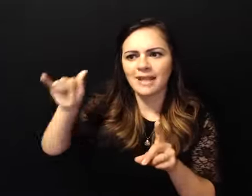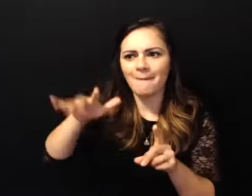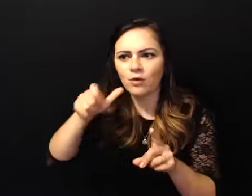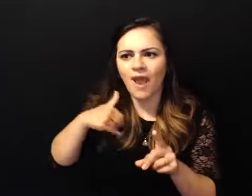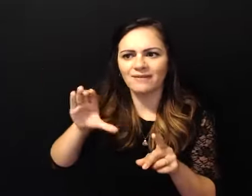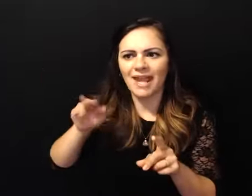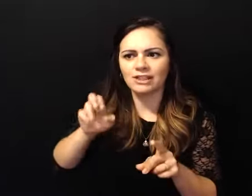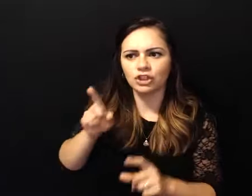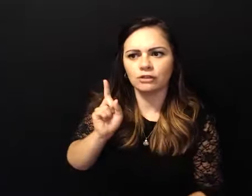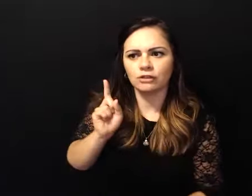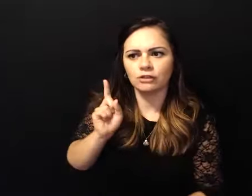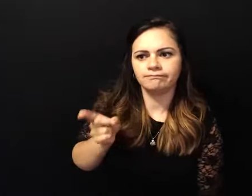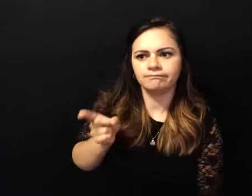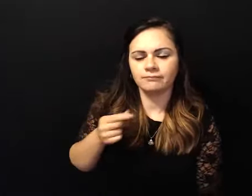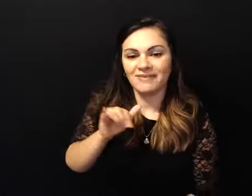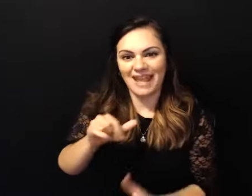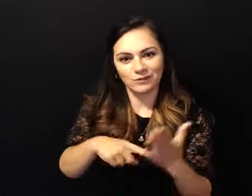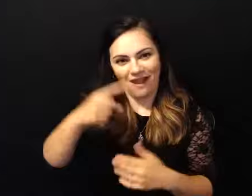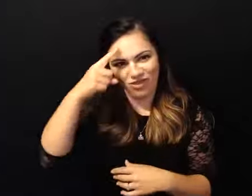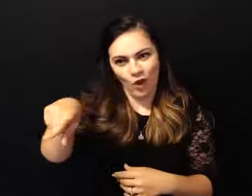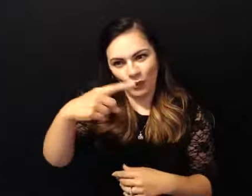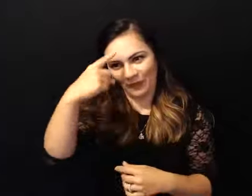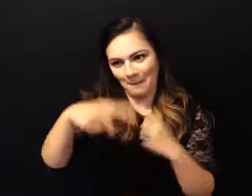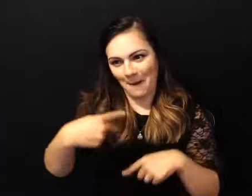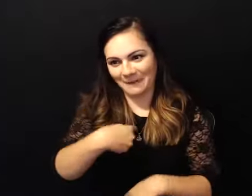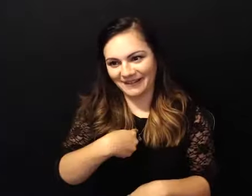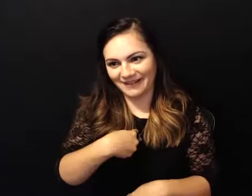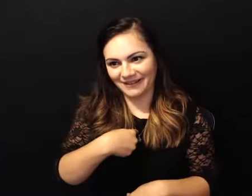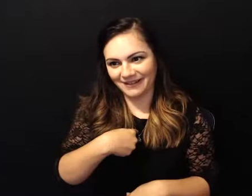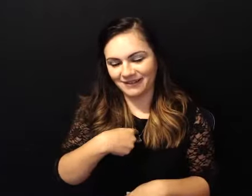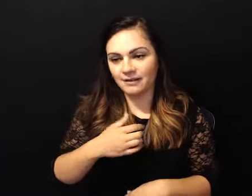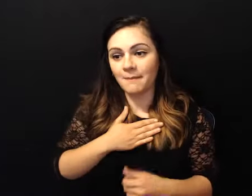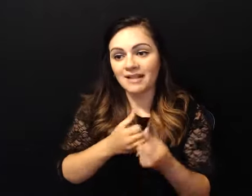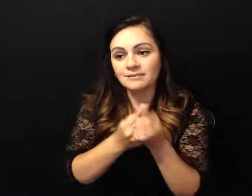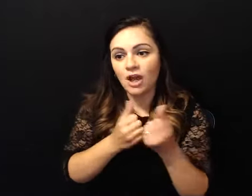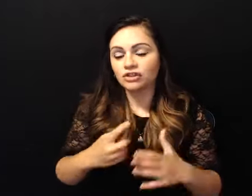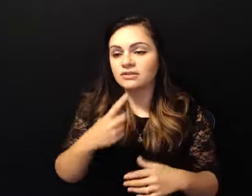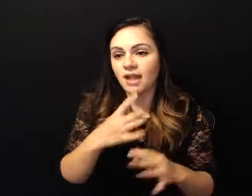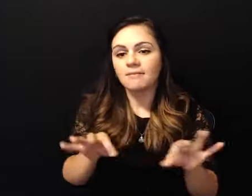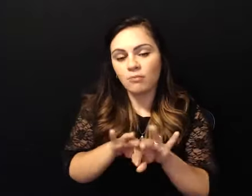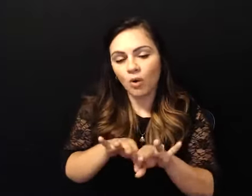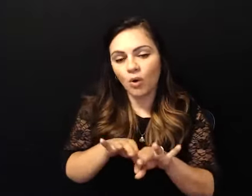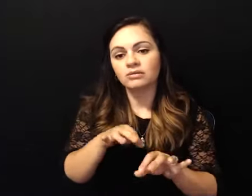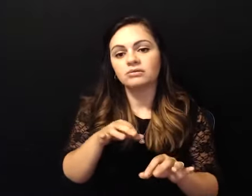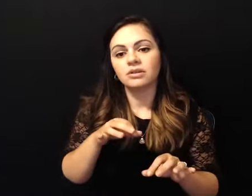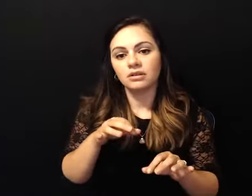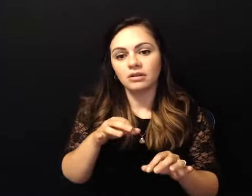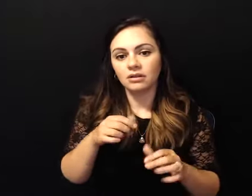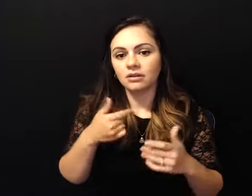stuff going on i you know uh walk with dignity and grace my sponsor said you hold your head high and you walk with dignity and grace and people will know